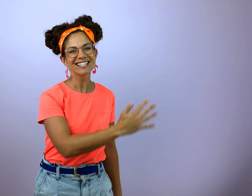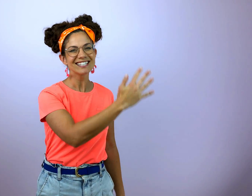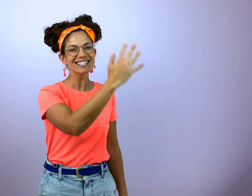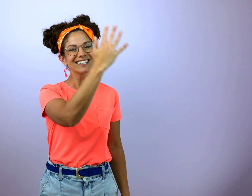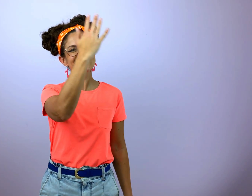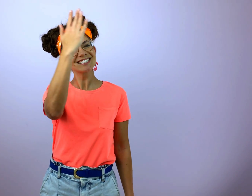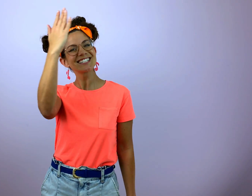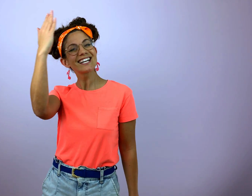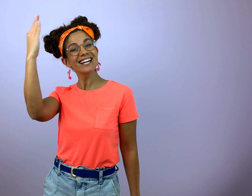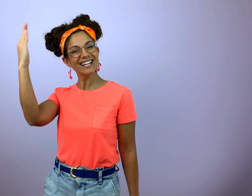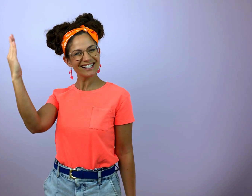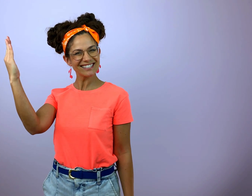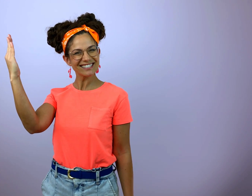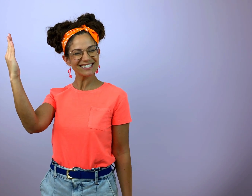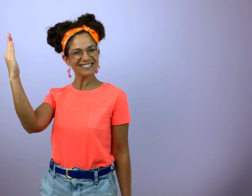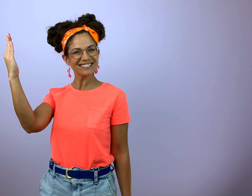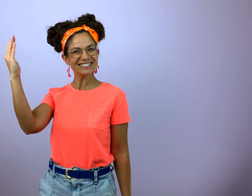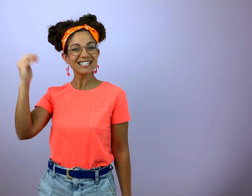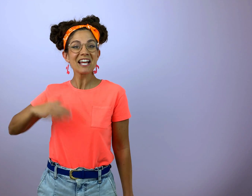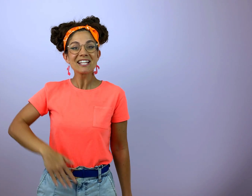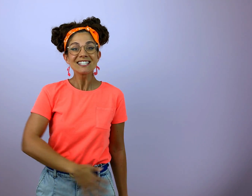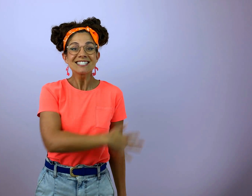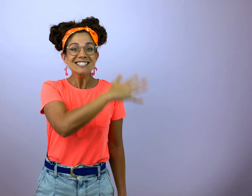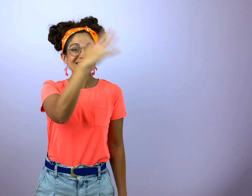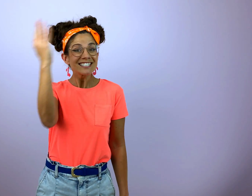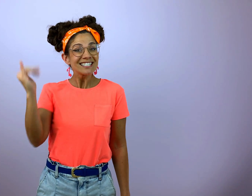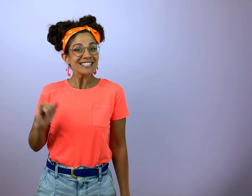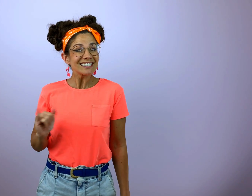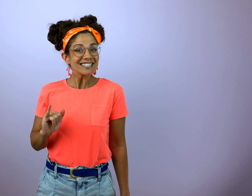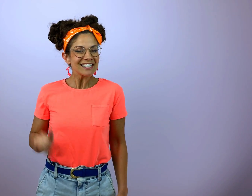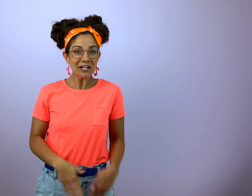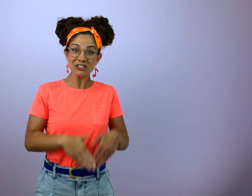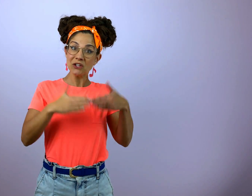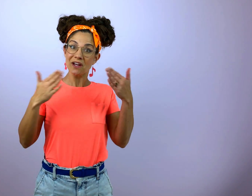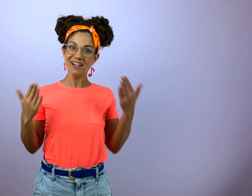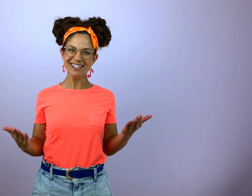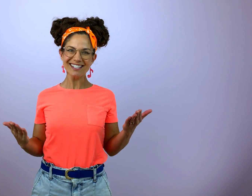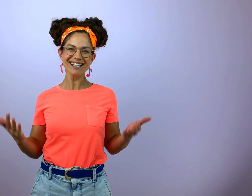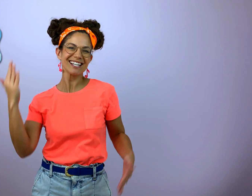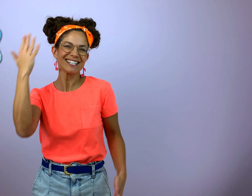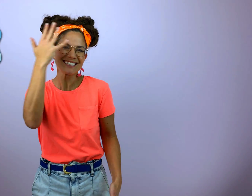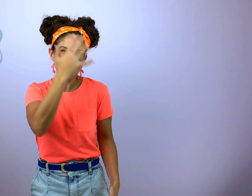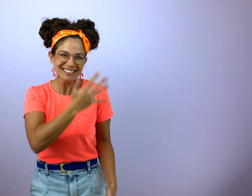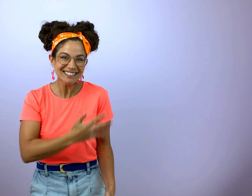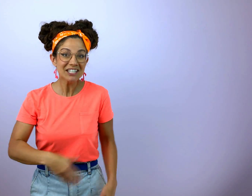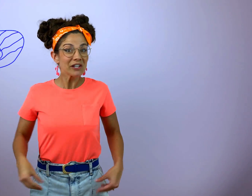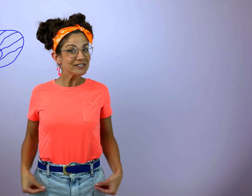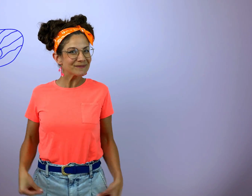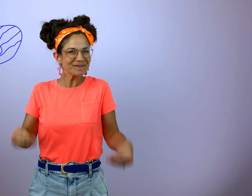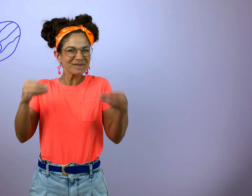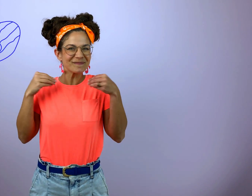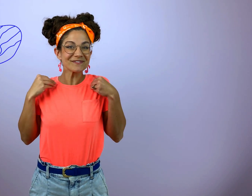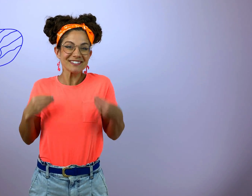sky The sky is like a big, invisible blanket